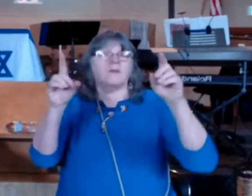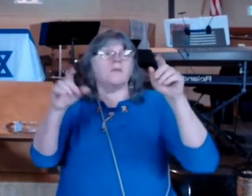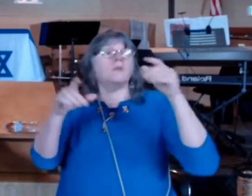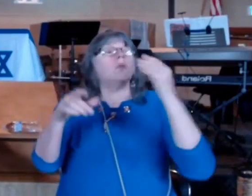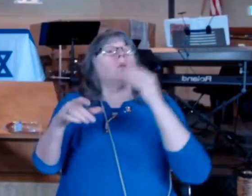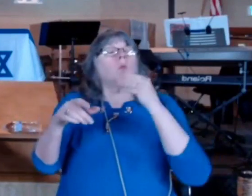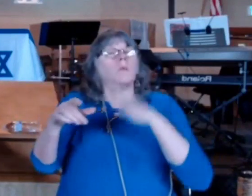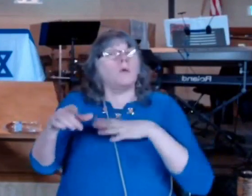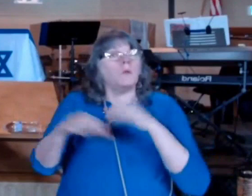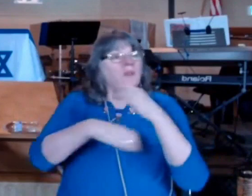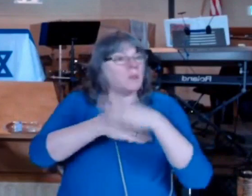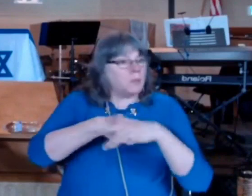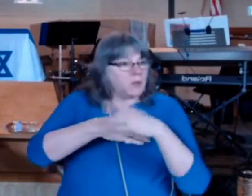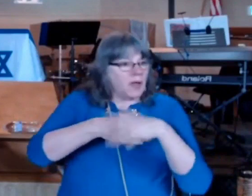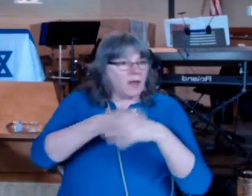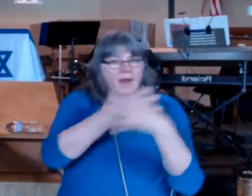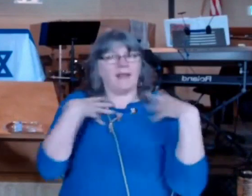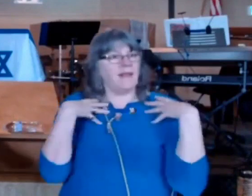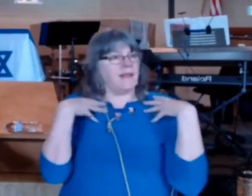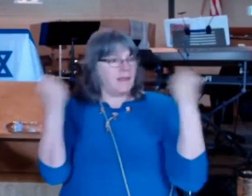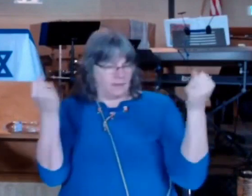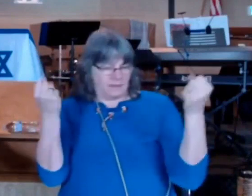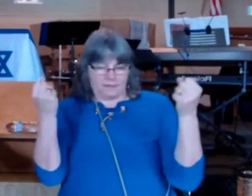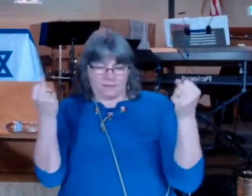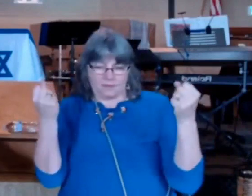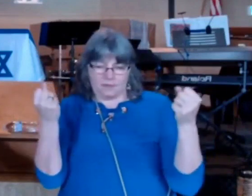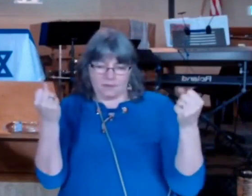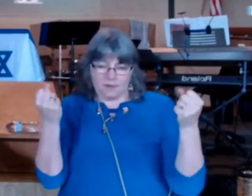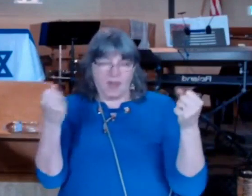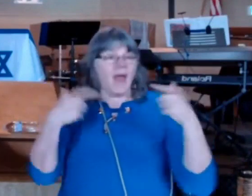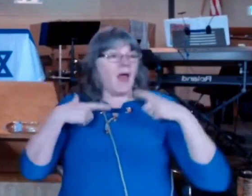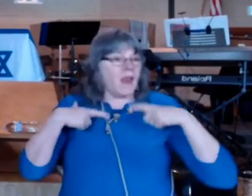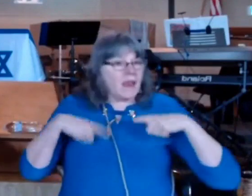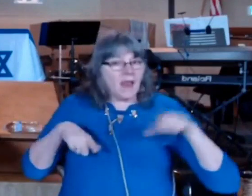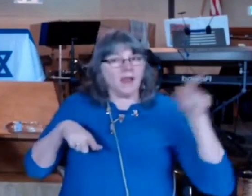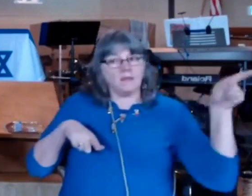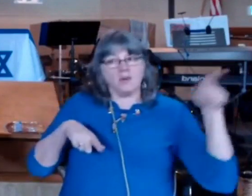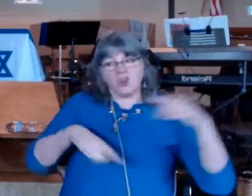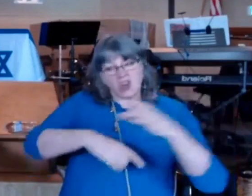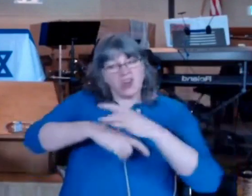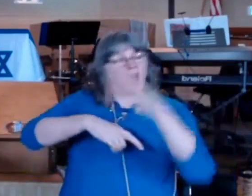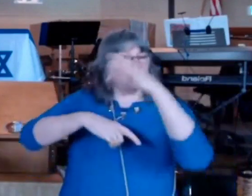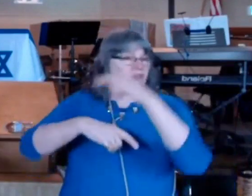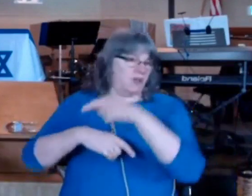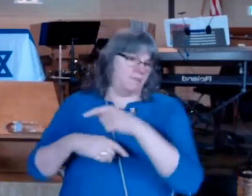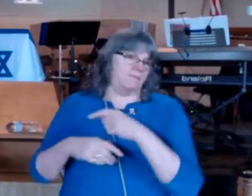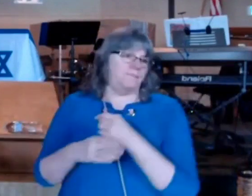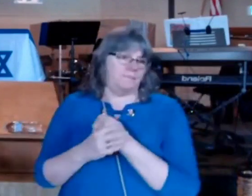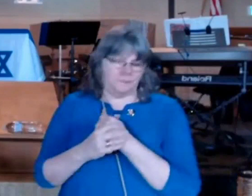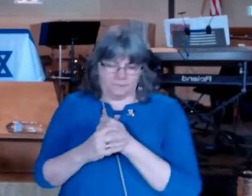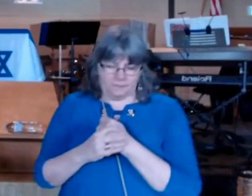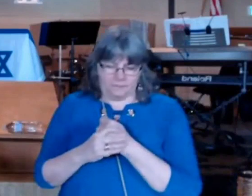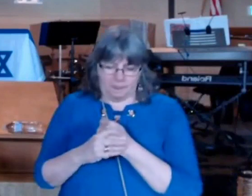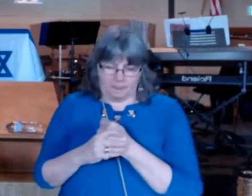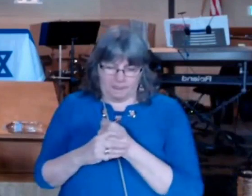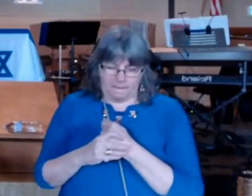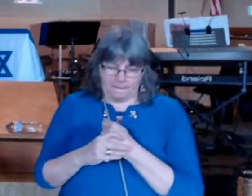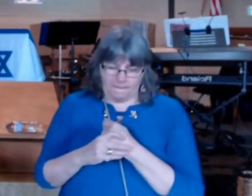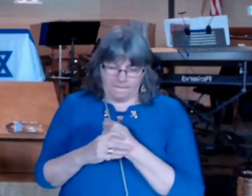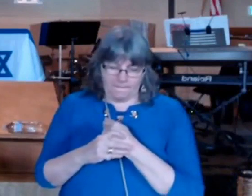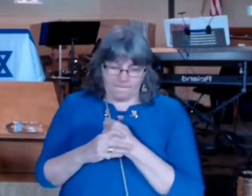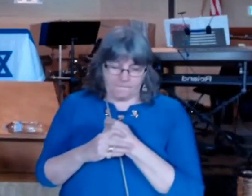and unnamed outcasts were suddenly given new life